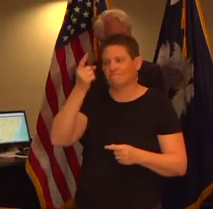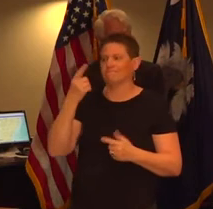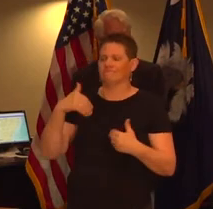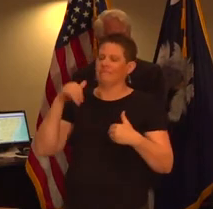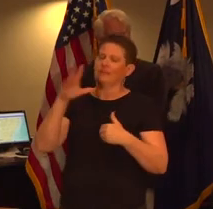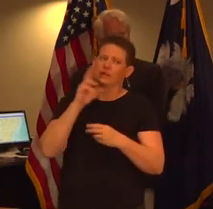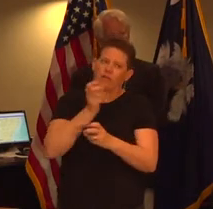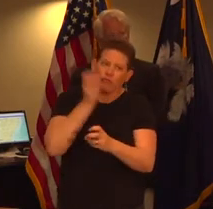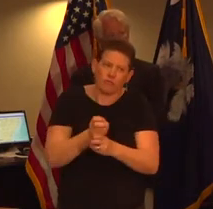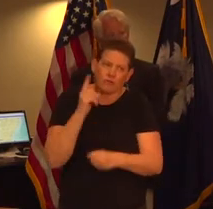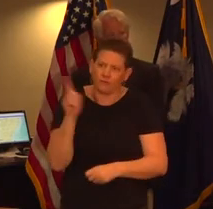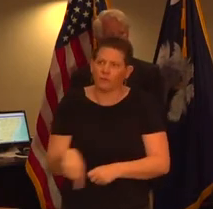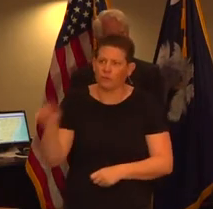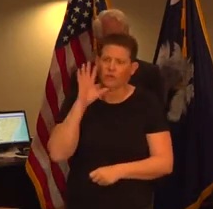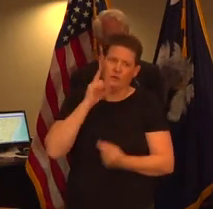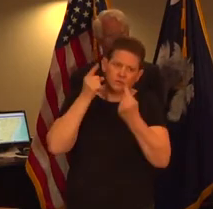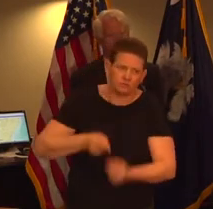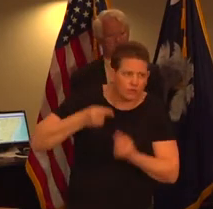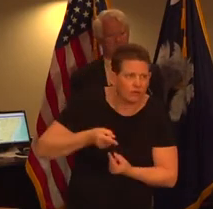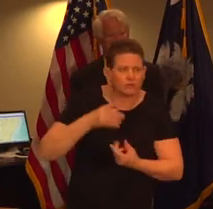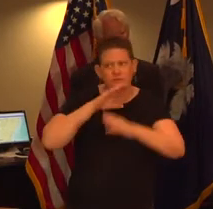that many south carolinians are facing